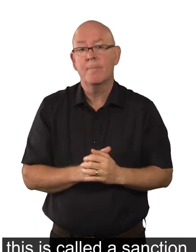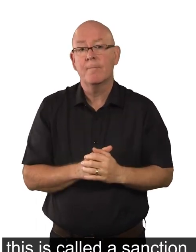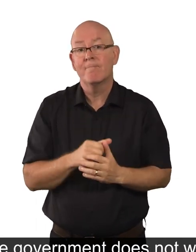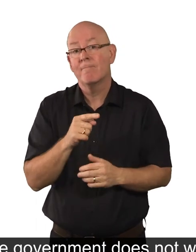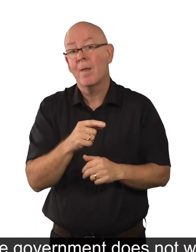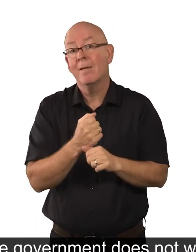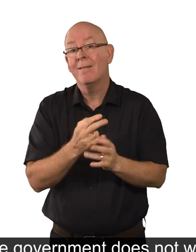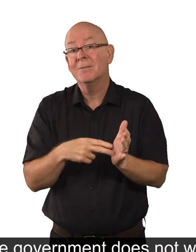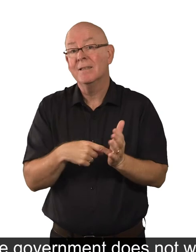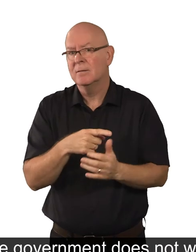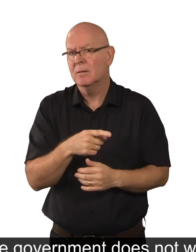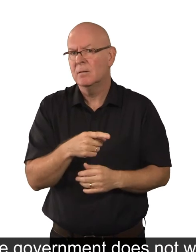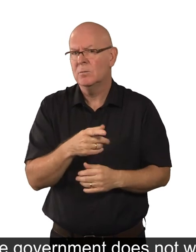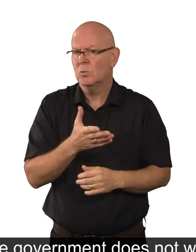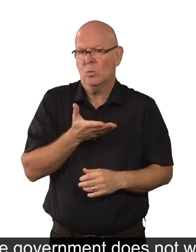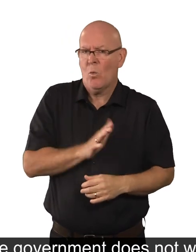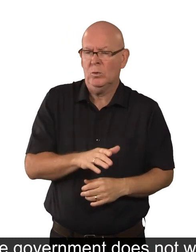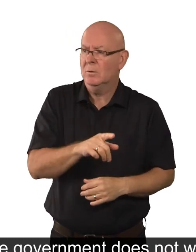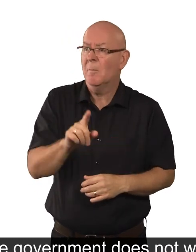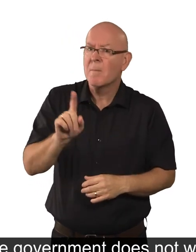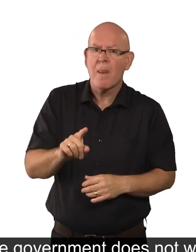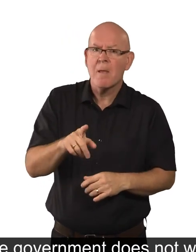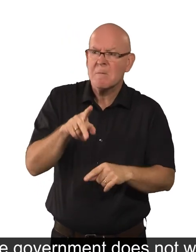The government does not want people to get less money.